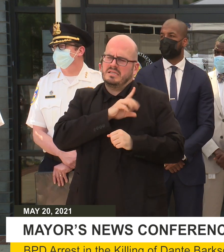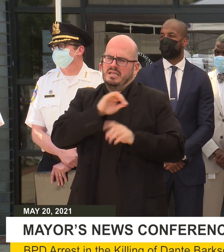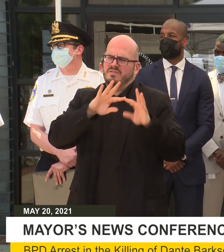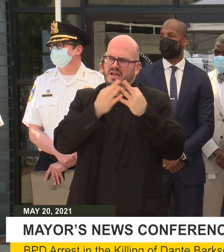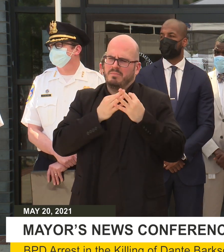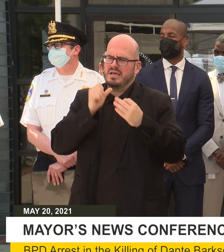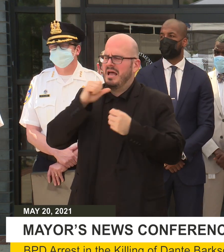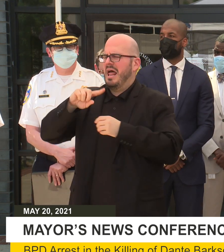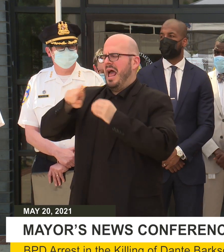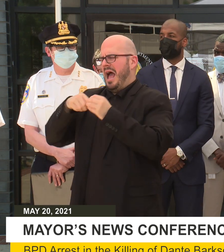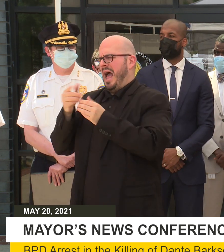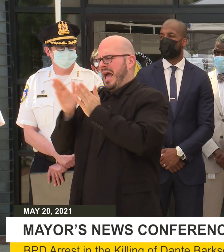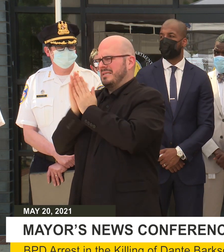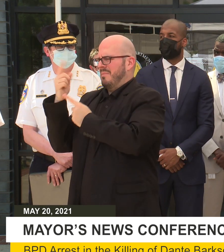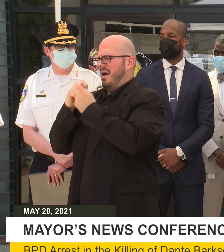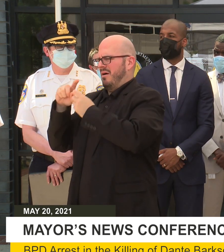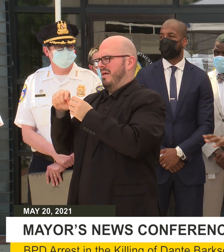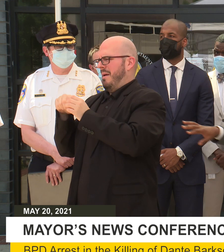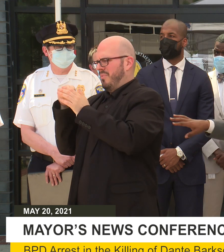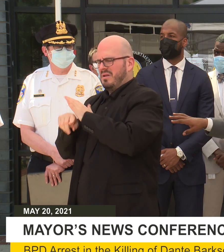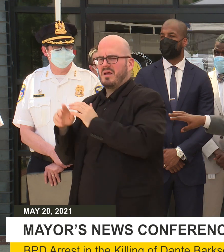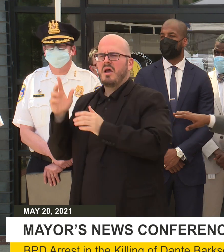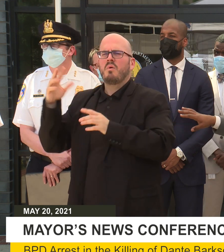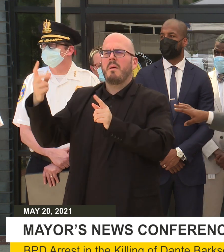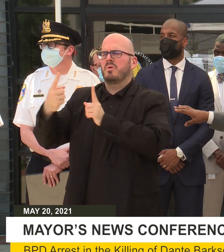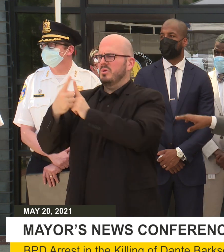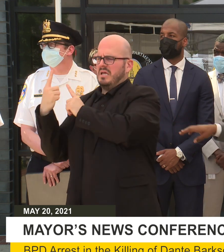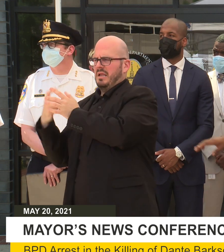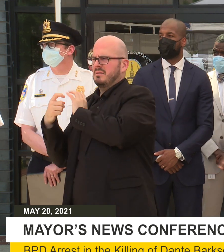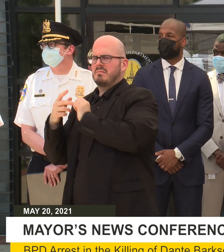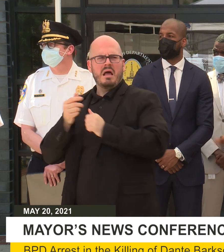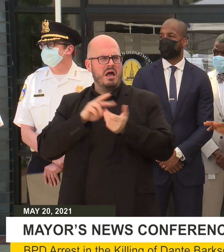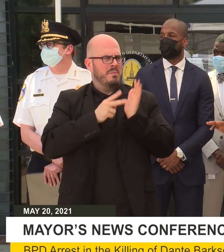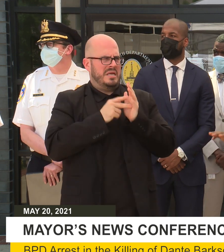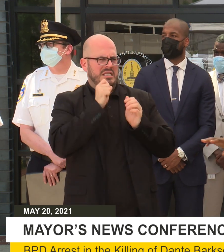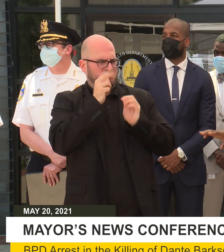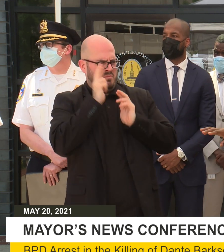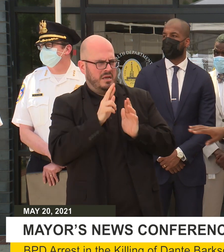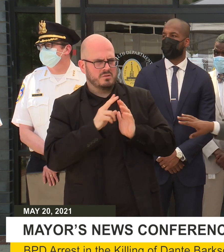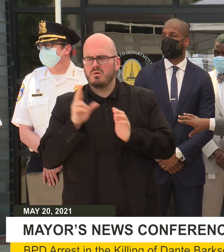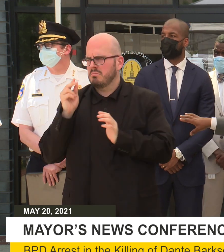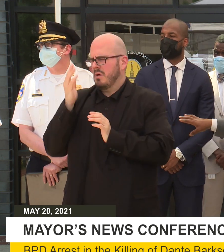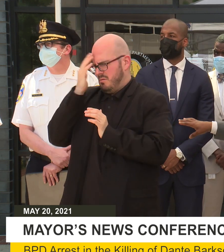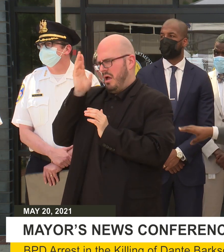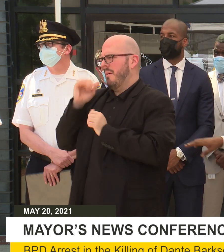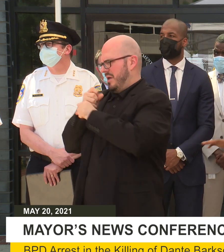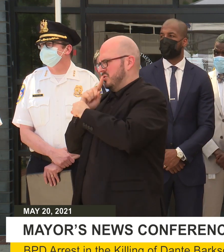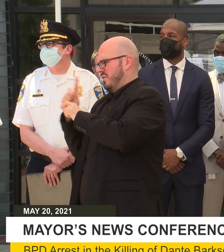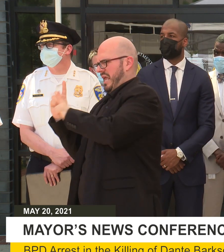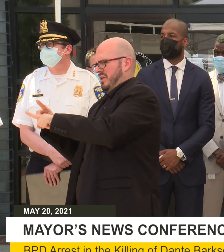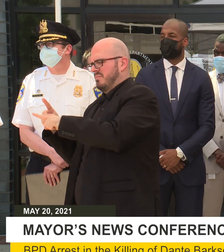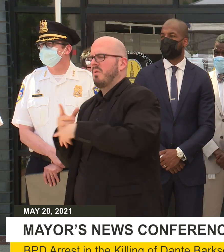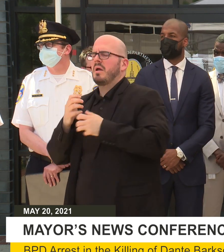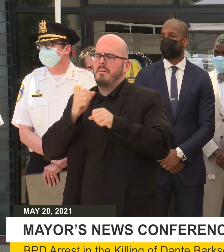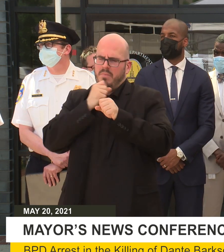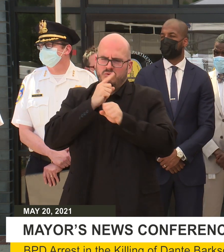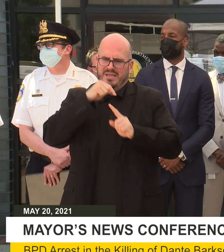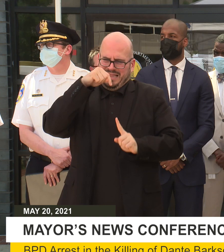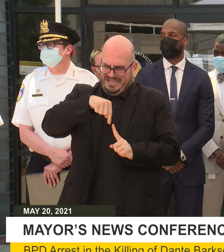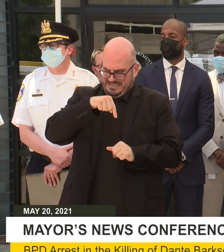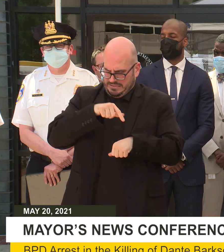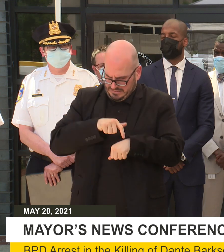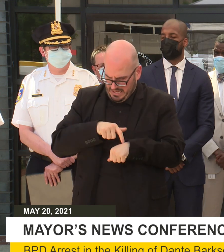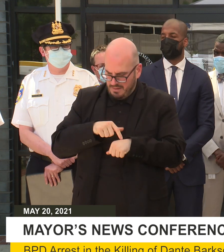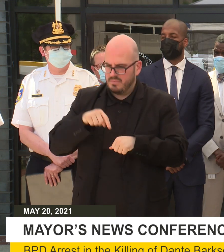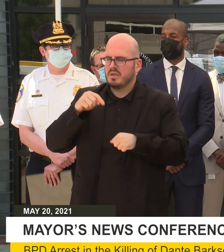about questions when we're talking about a murder here. We'll pull you aside. I don't mean any disrespect. I'll make sure that they answer it to you. But we just want to make sure that these